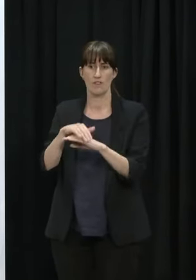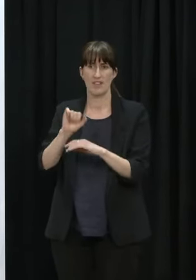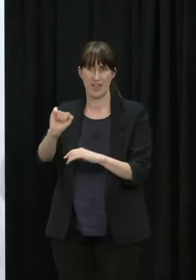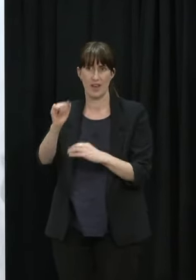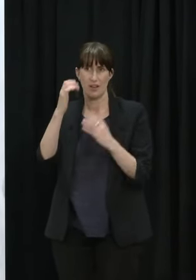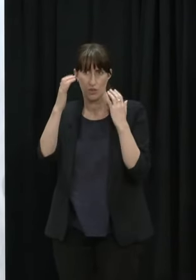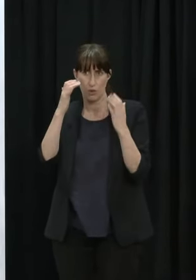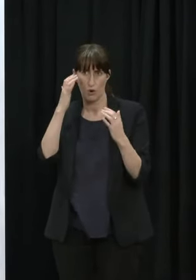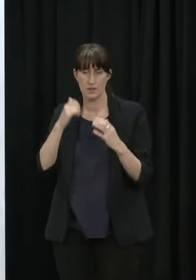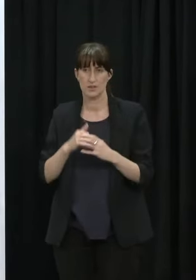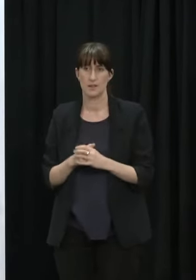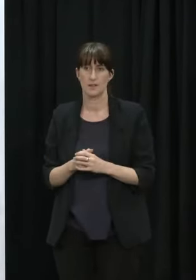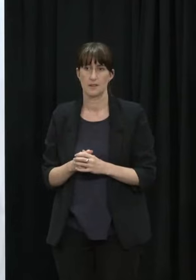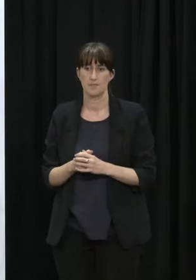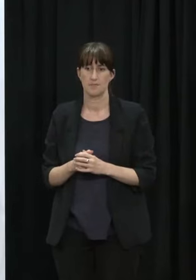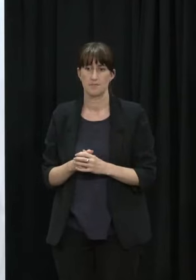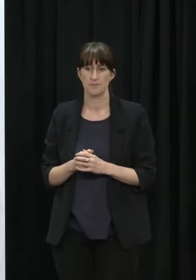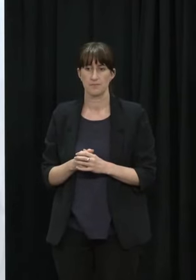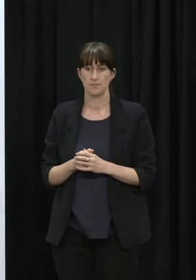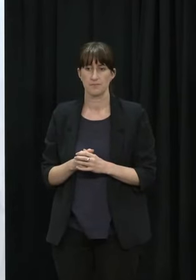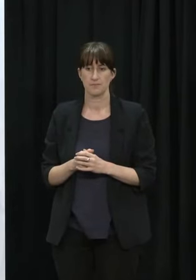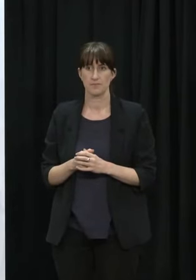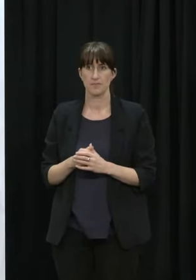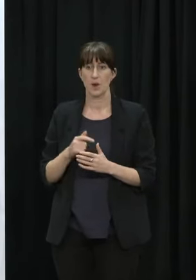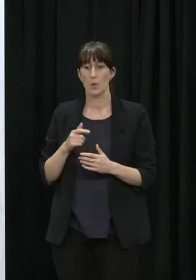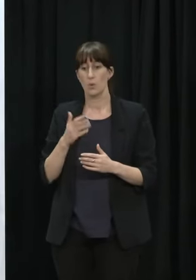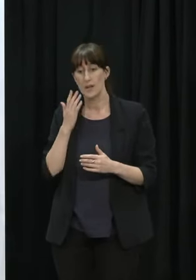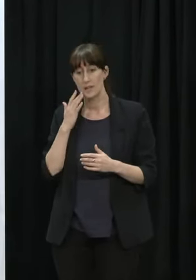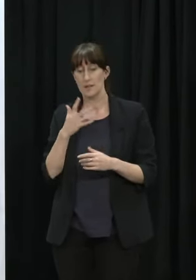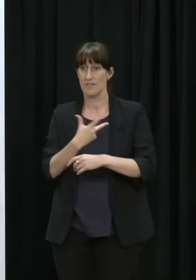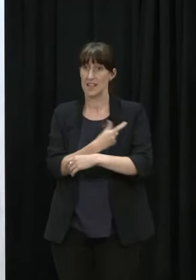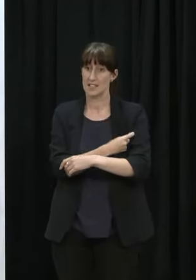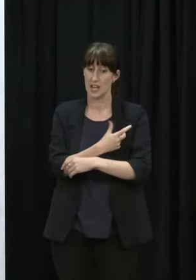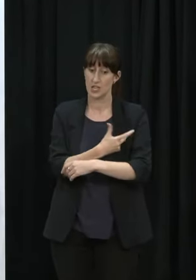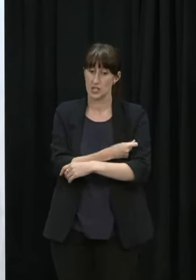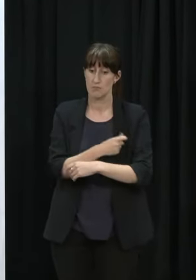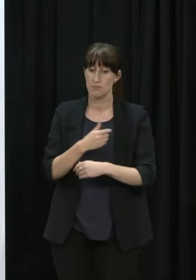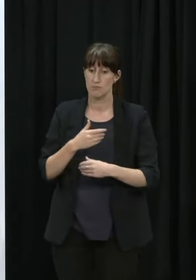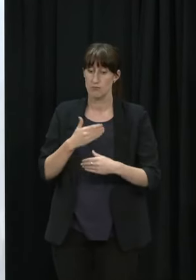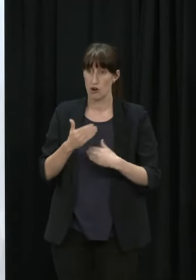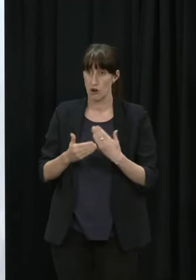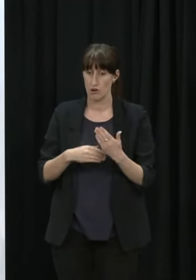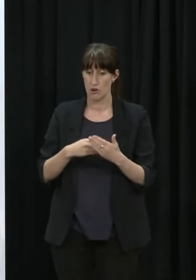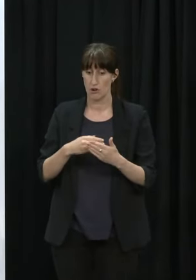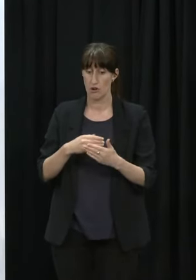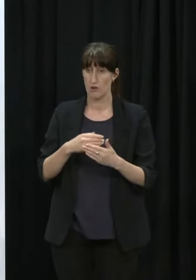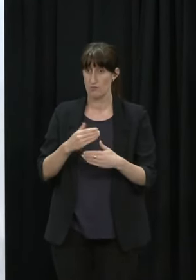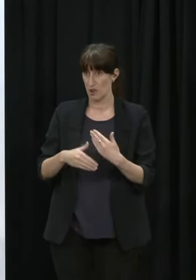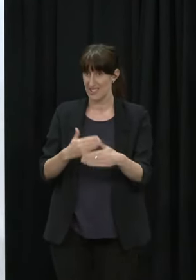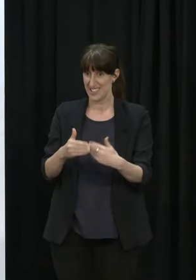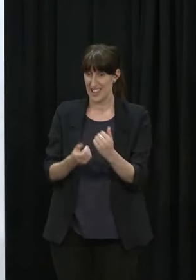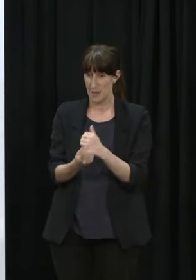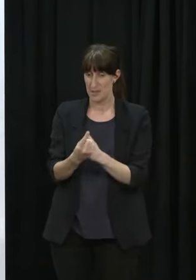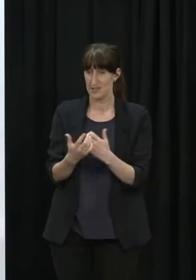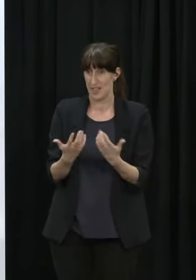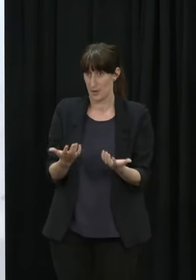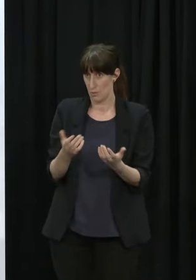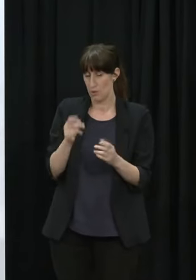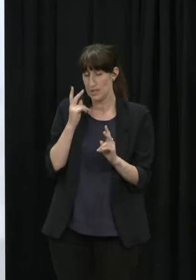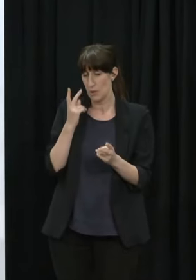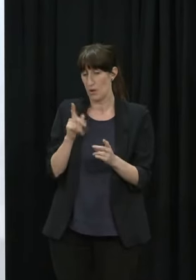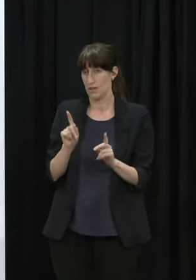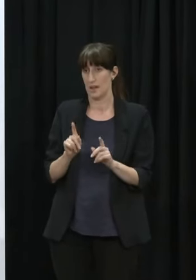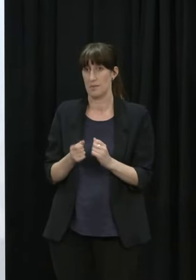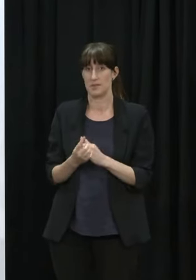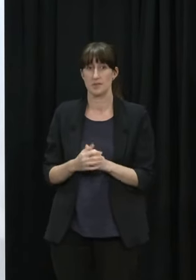the start of this vaccination program we'll find out more about what the government commitment is to me just finally in your opinion do you think